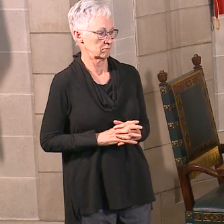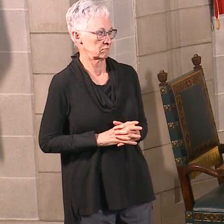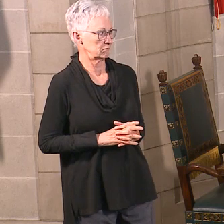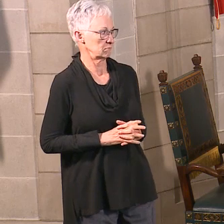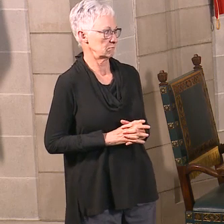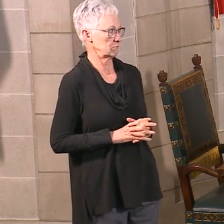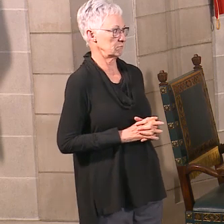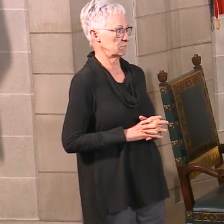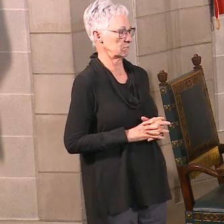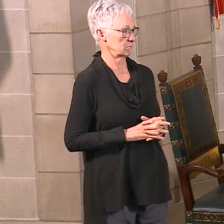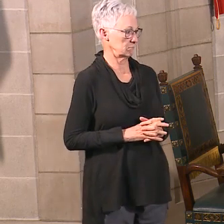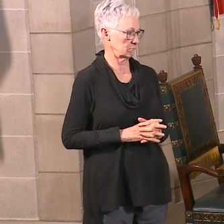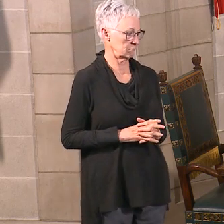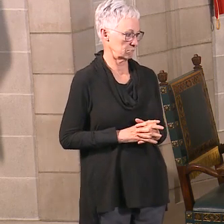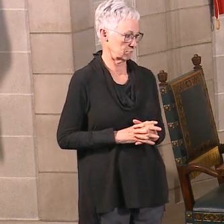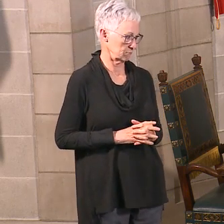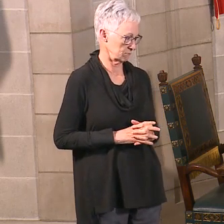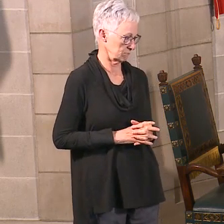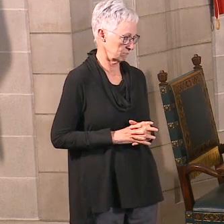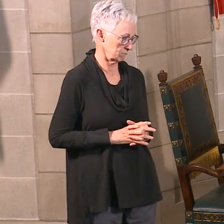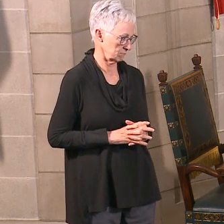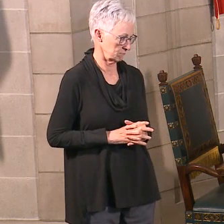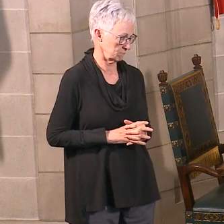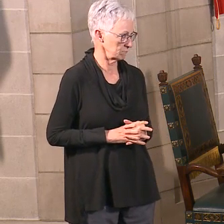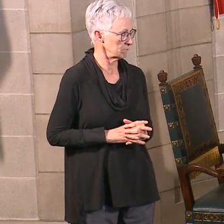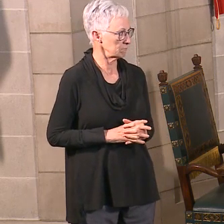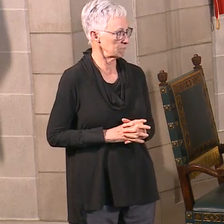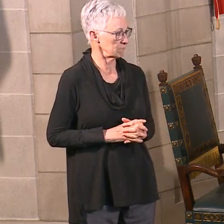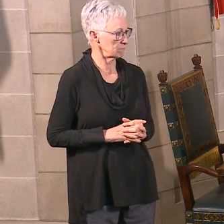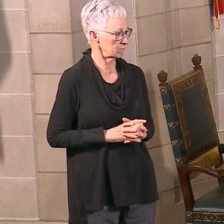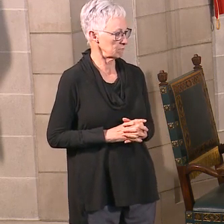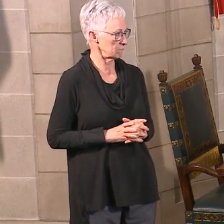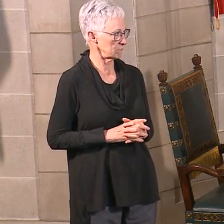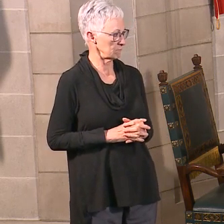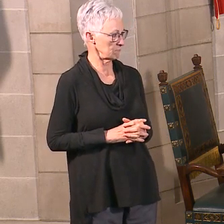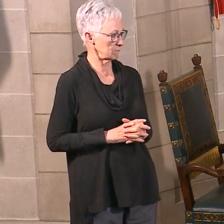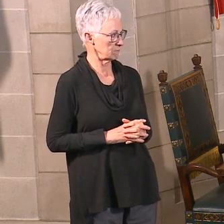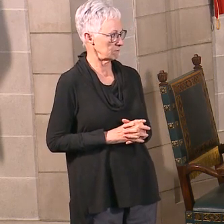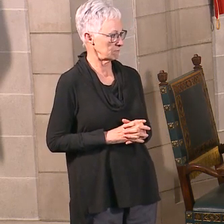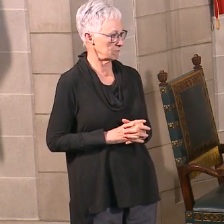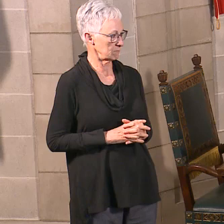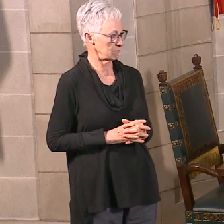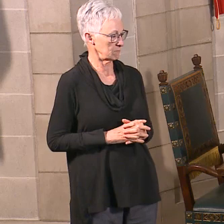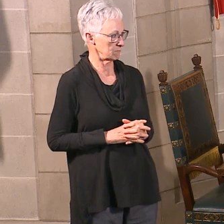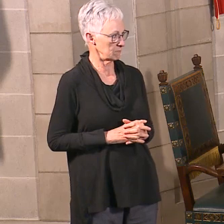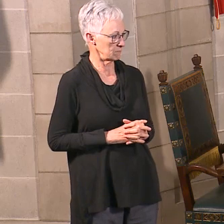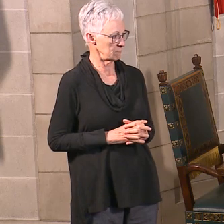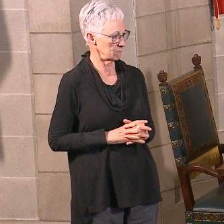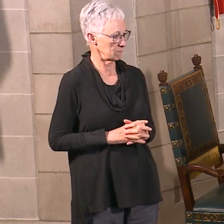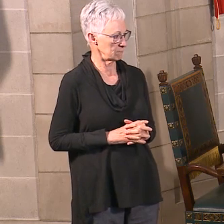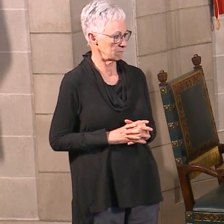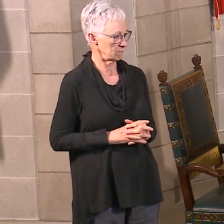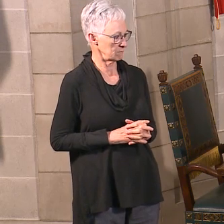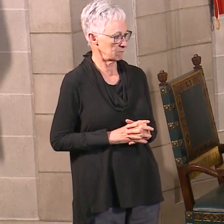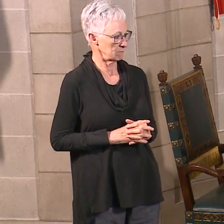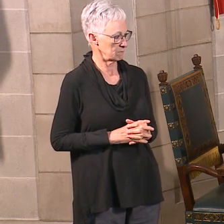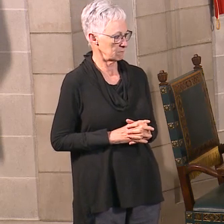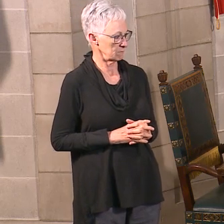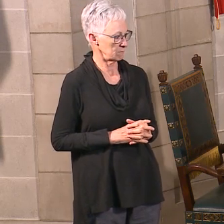And so we have, let's see, oops,